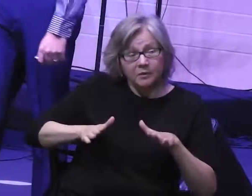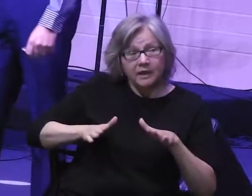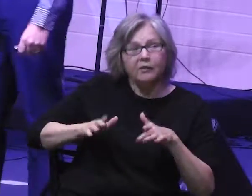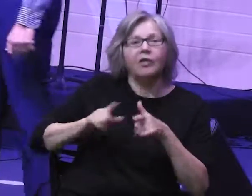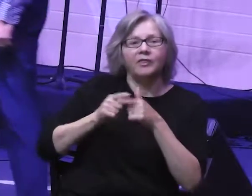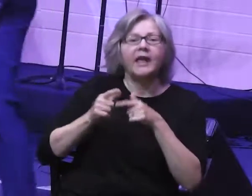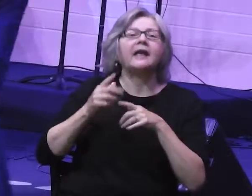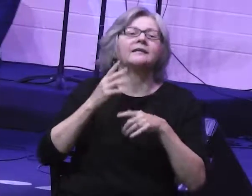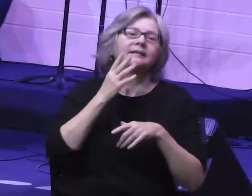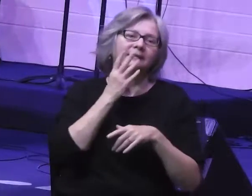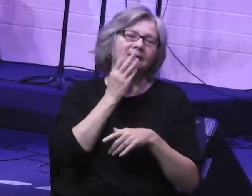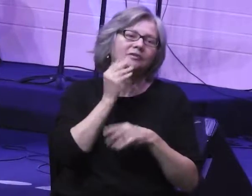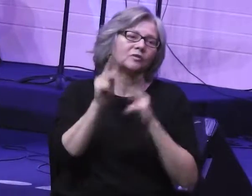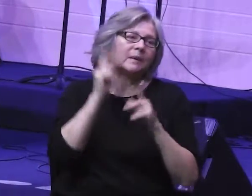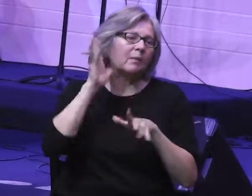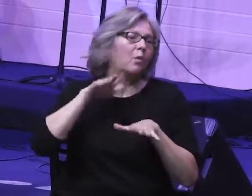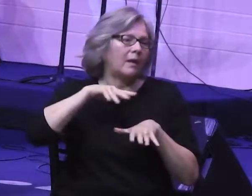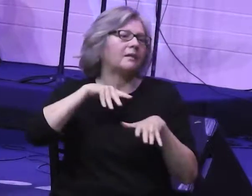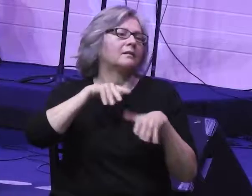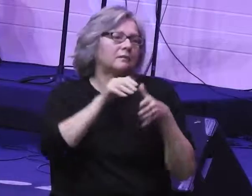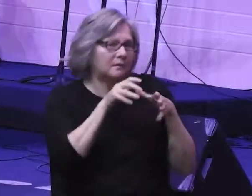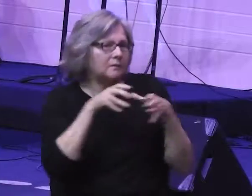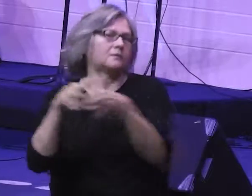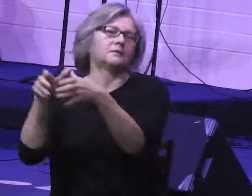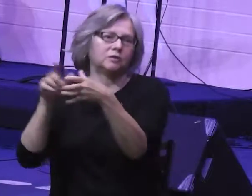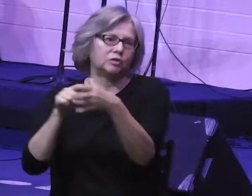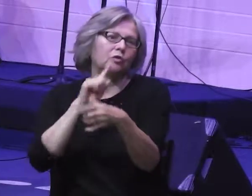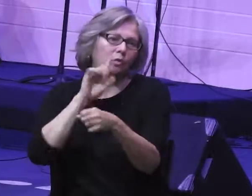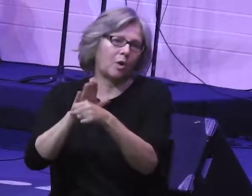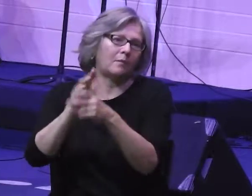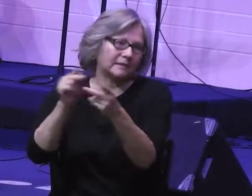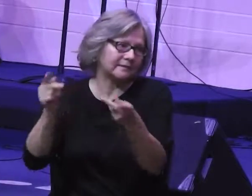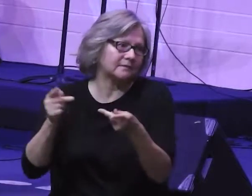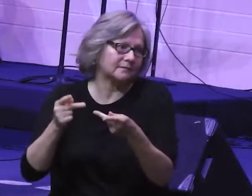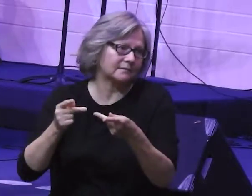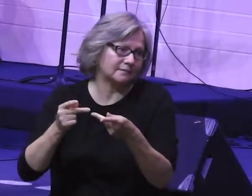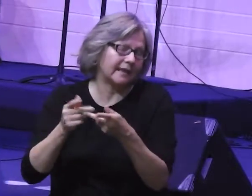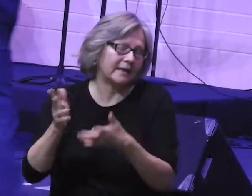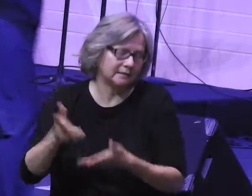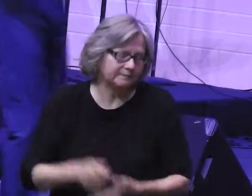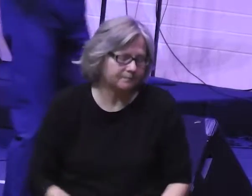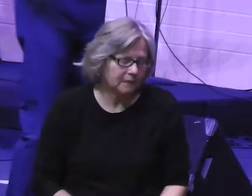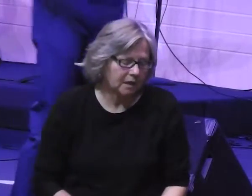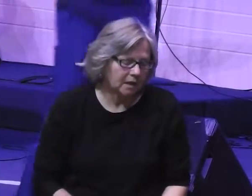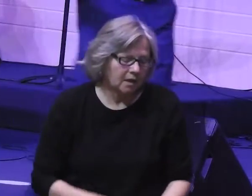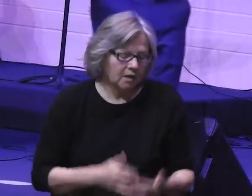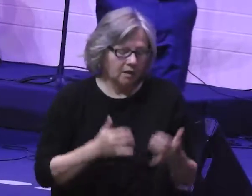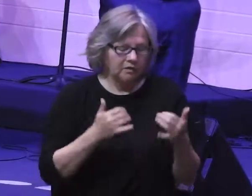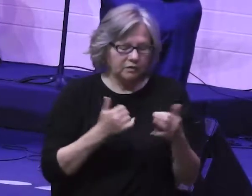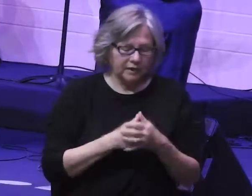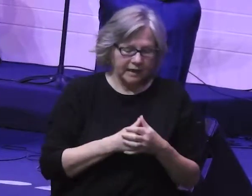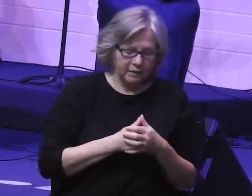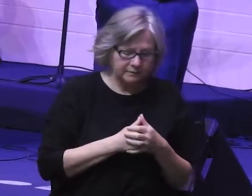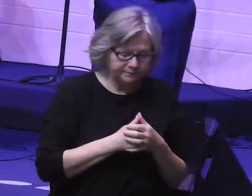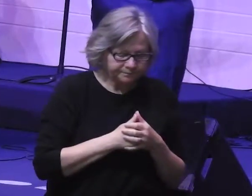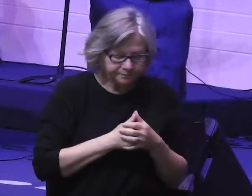the promised land. So in a sense, we've reached this really big moment in their history. It's kind of like we're at the launching pad,